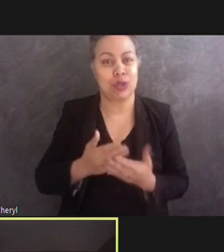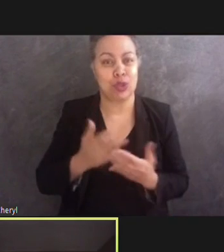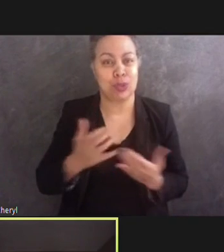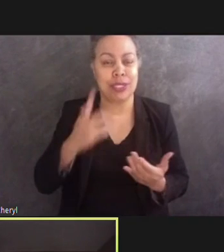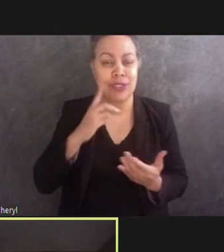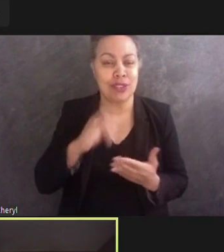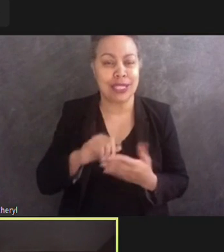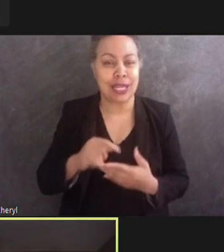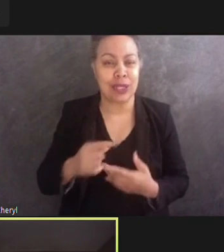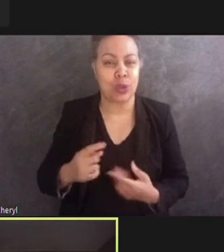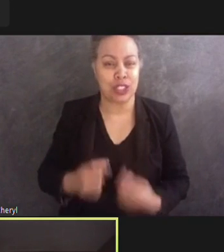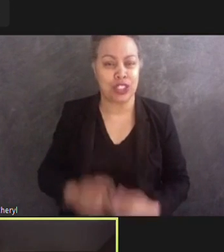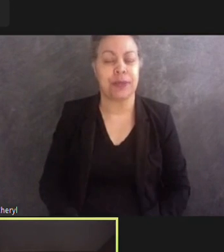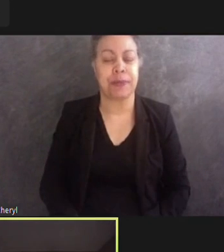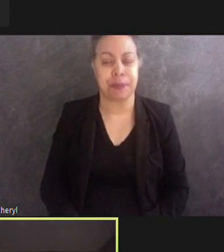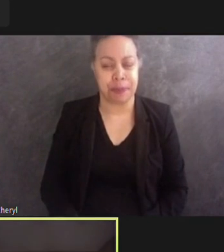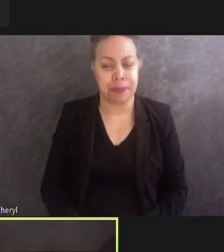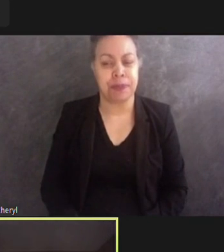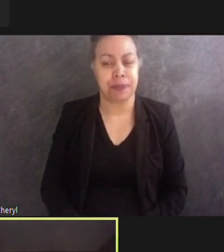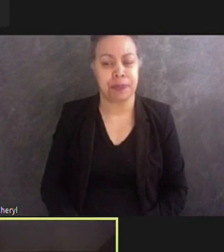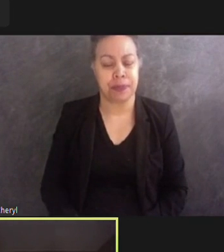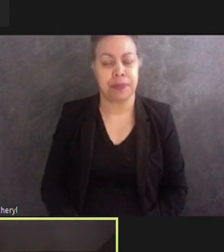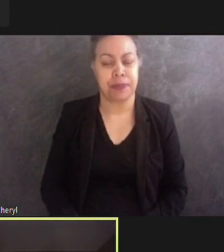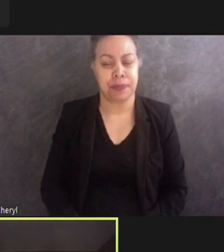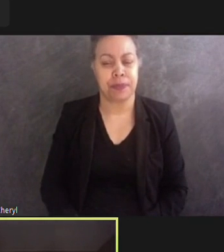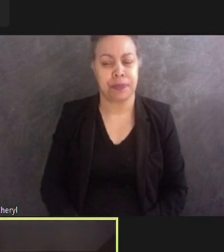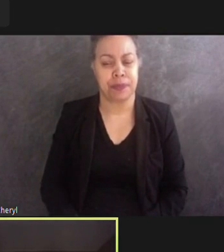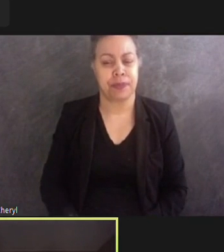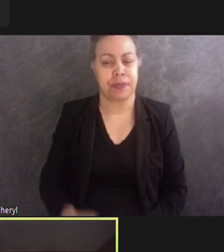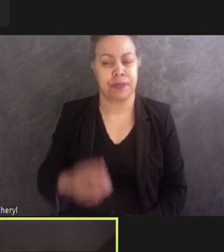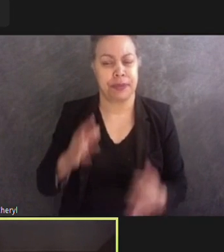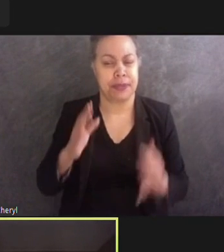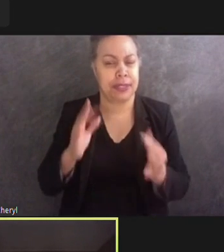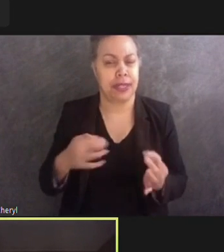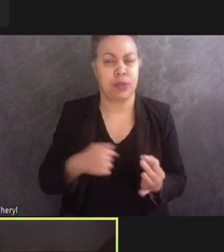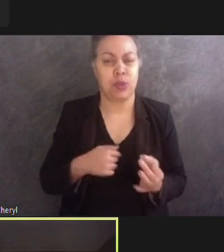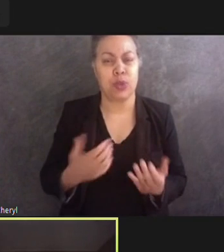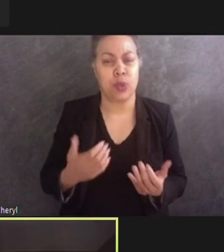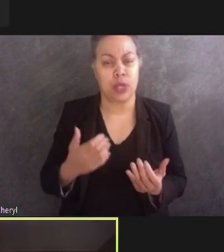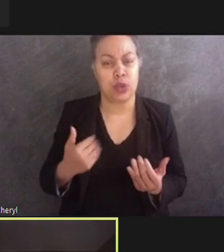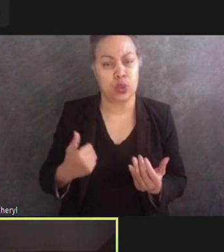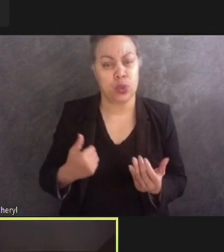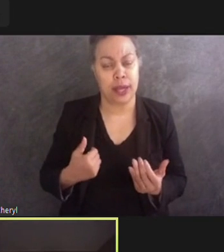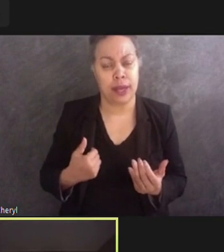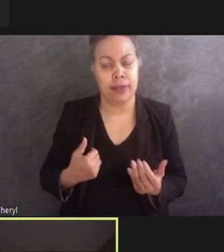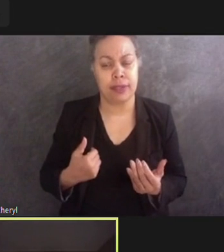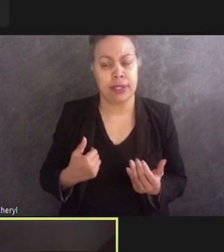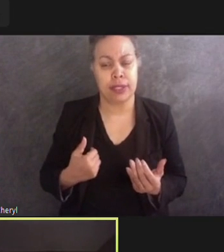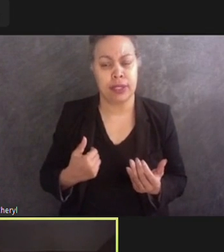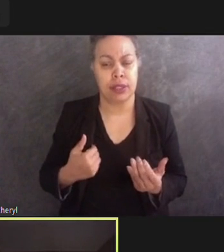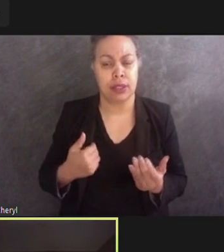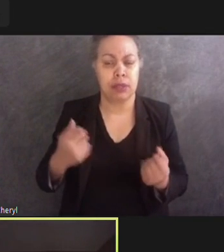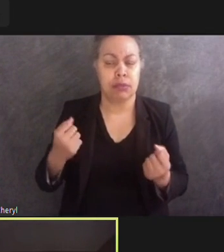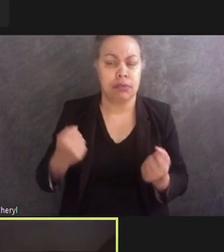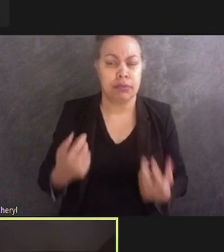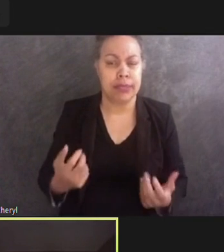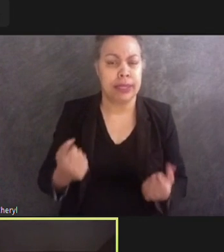Well, most certainly, we want to be able to have as many students from